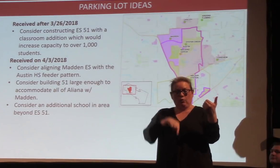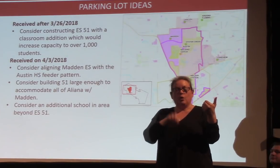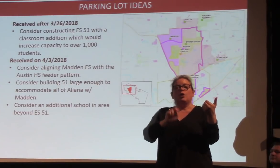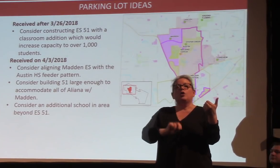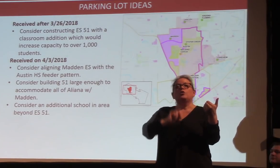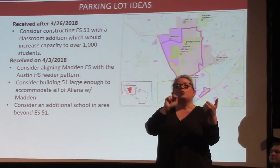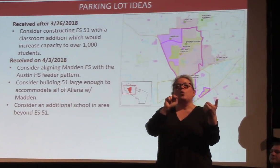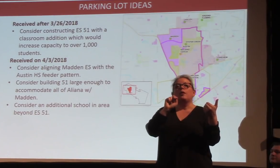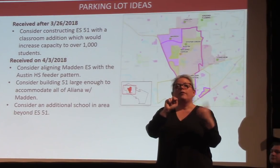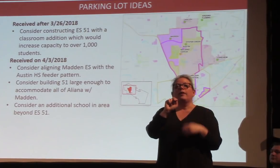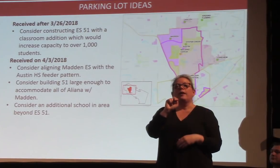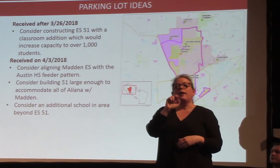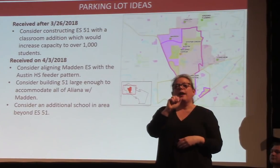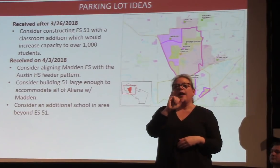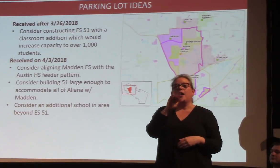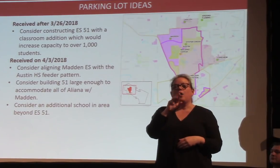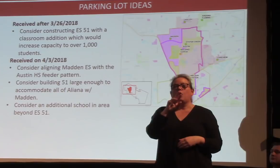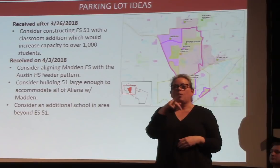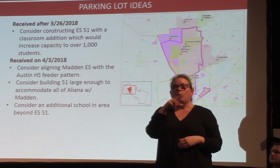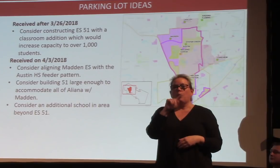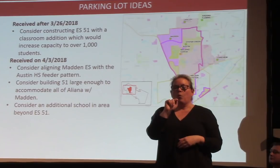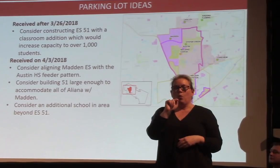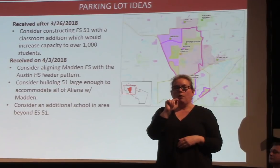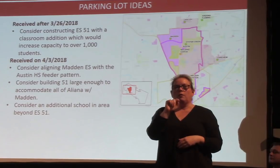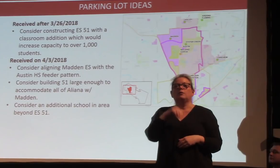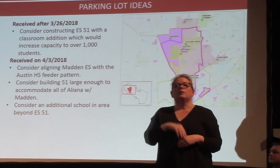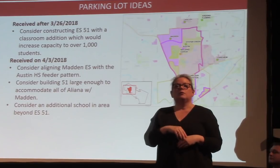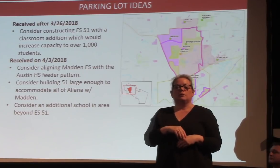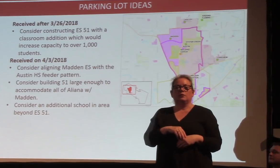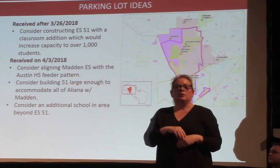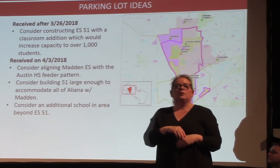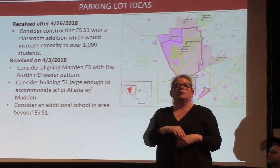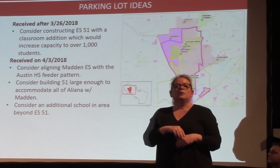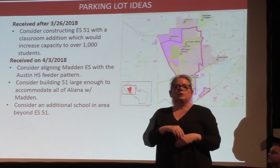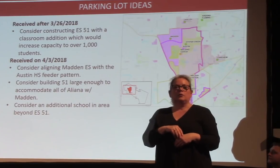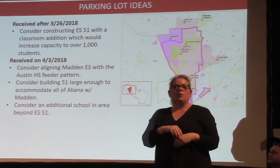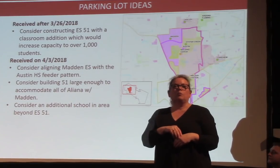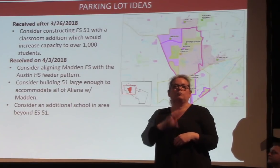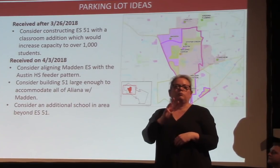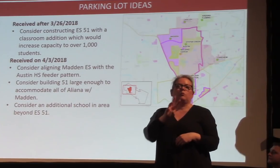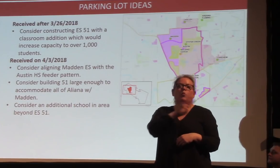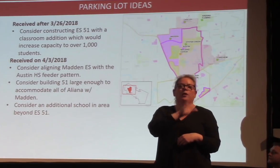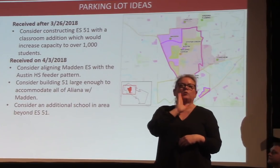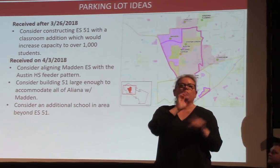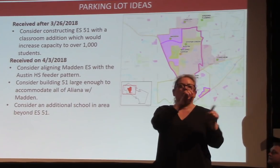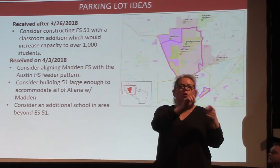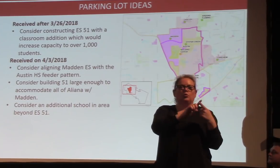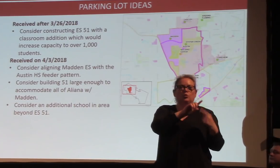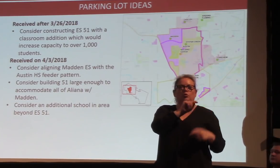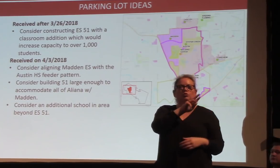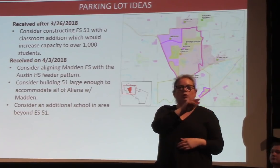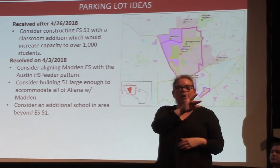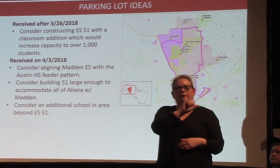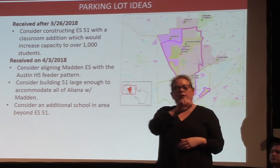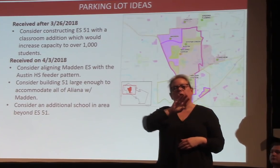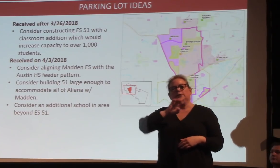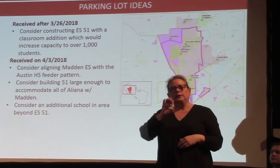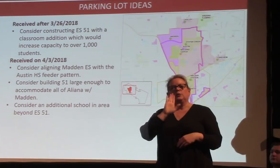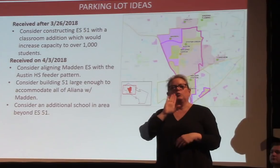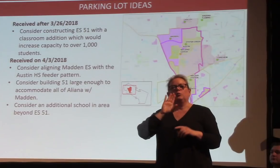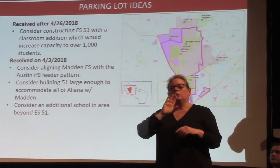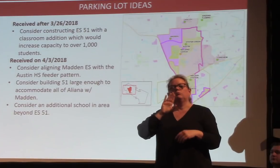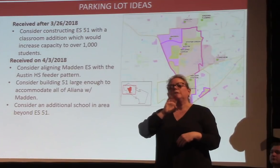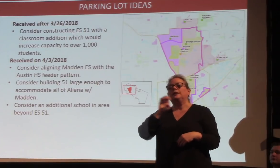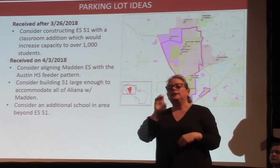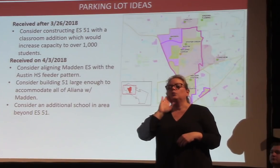would go to Travis. And south of West Airport would go to Garcia. And this is something that we could look at in that boundary process that's associated